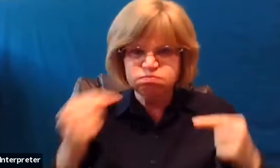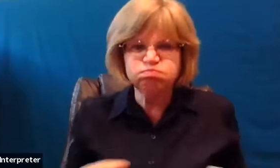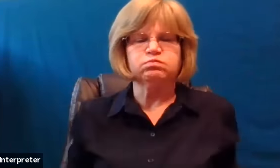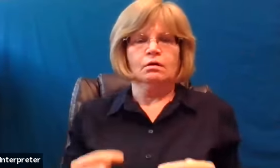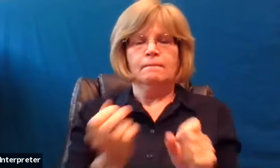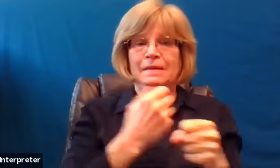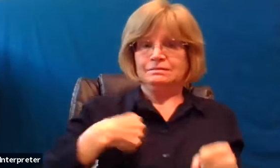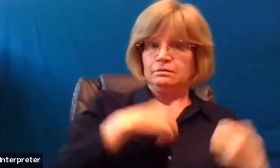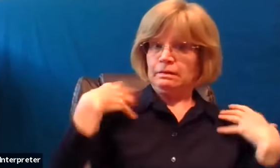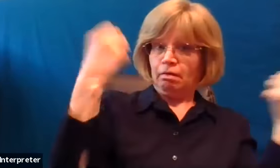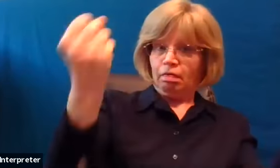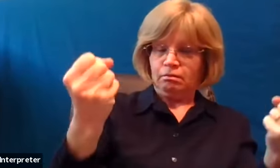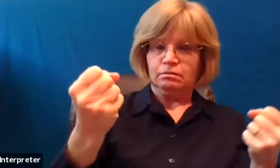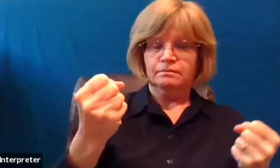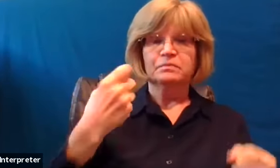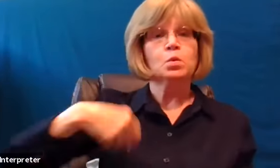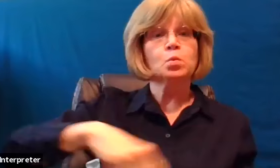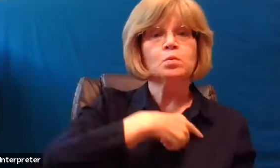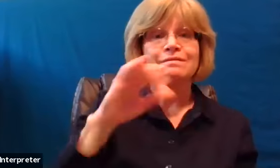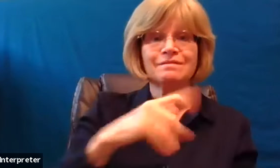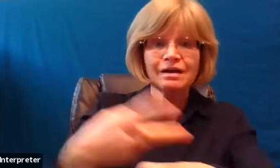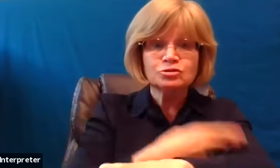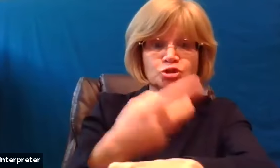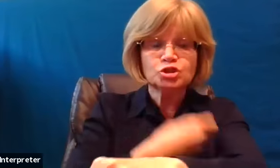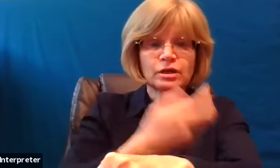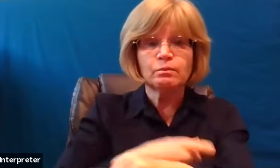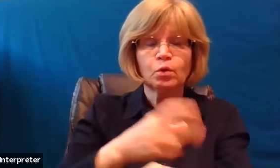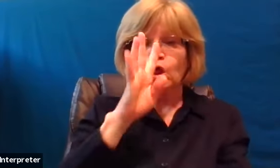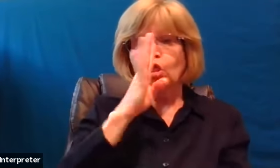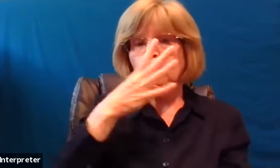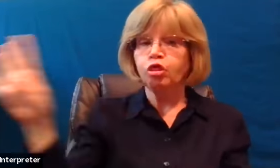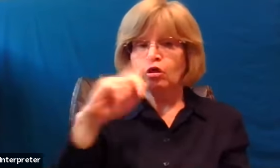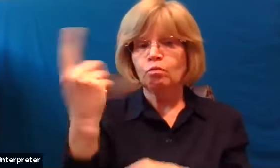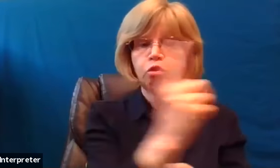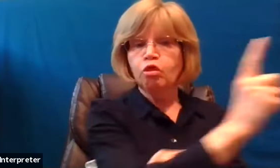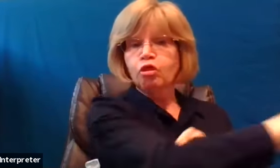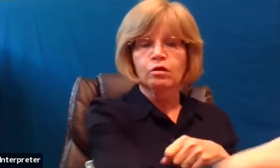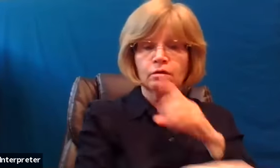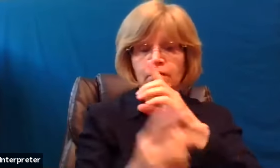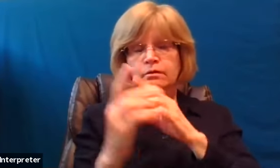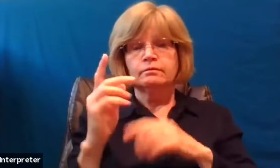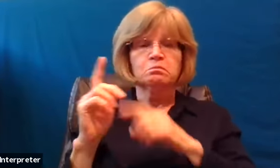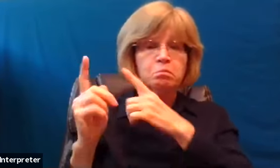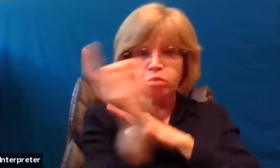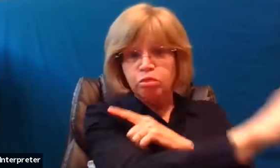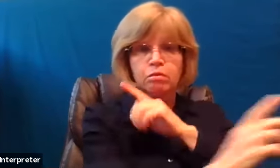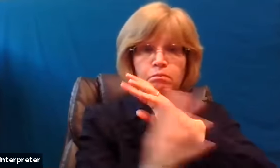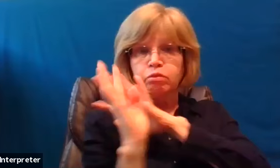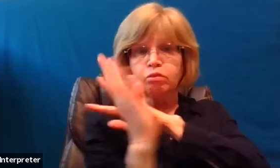sheep, have gone astray. We have all turned to our own way, and the Lord has laid on him the iniquity of us all.